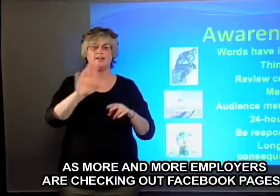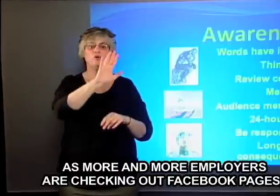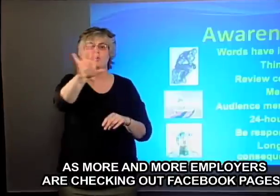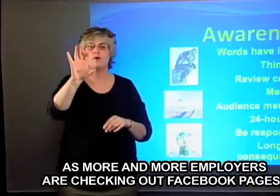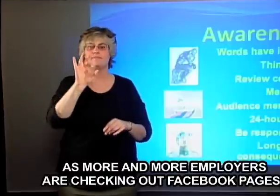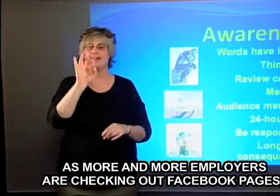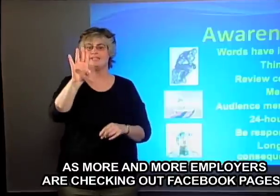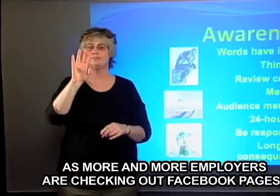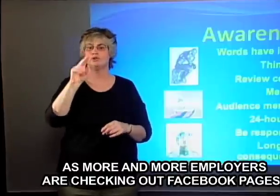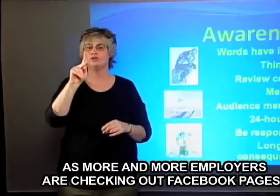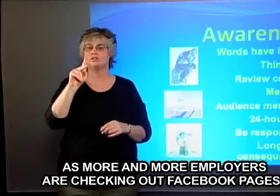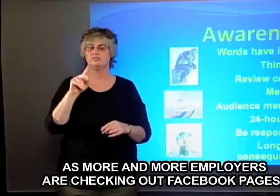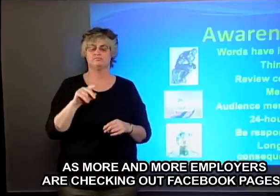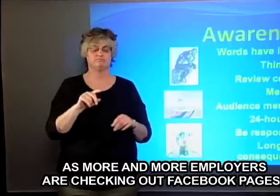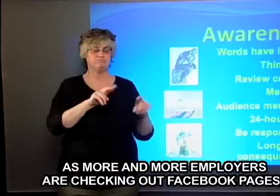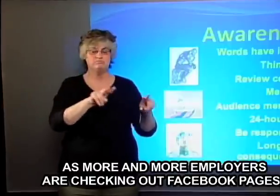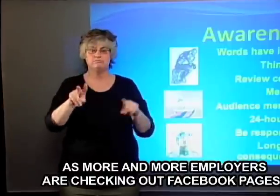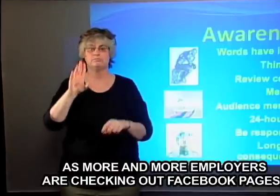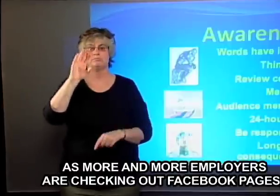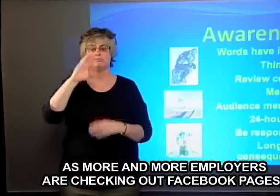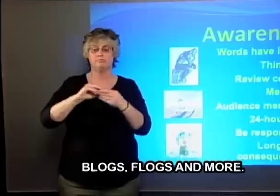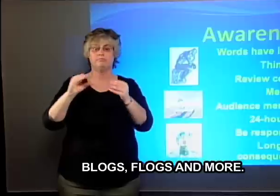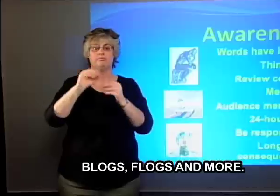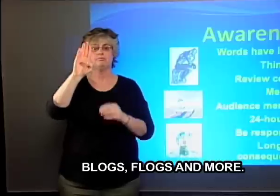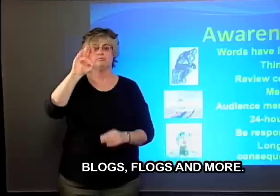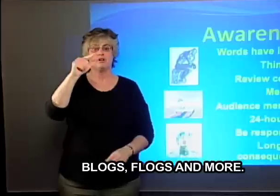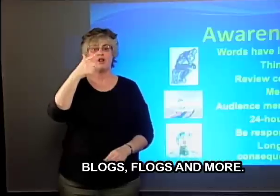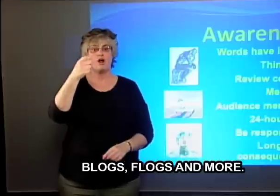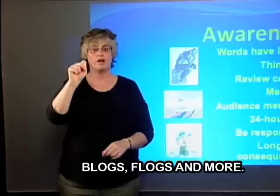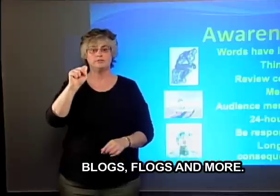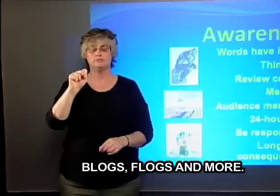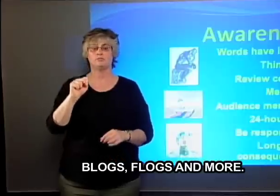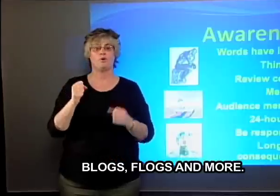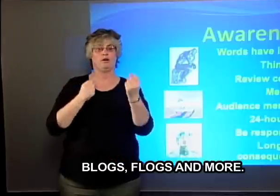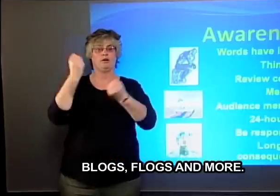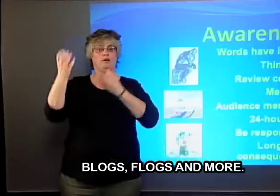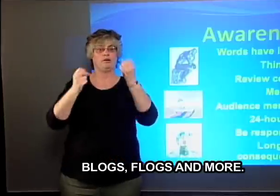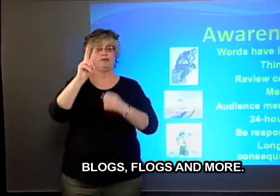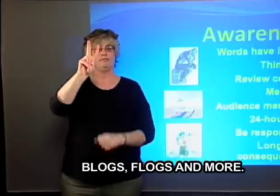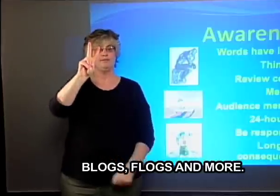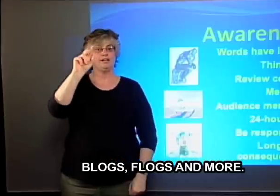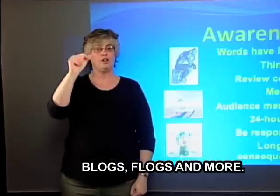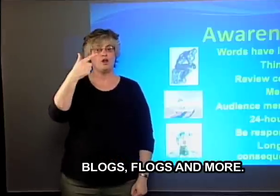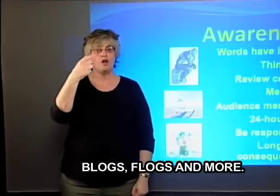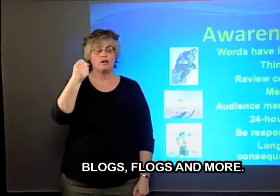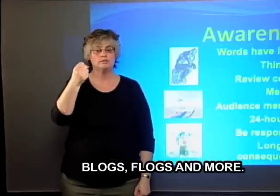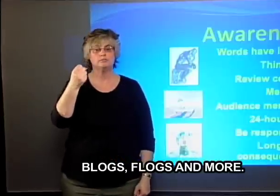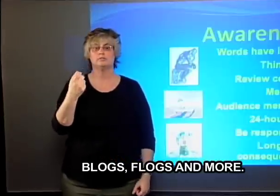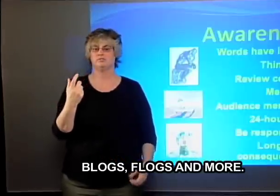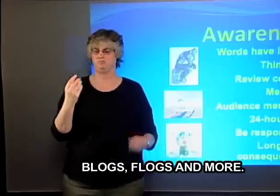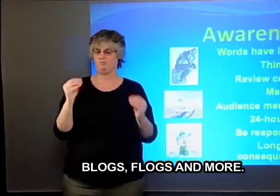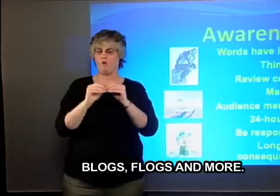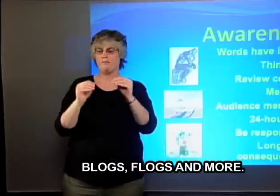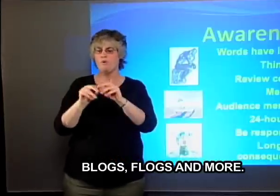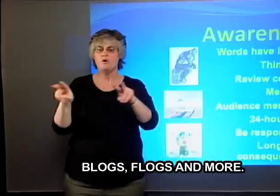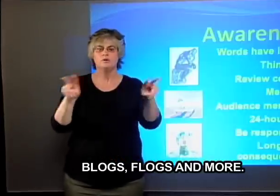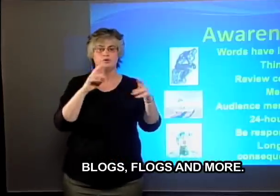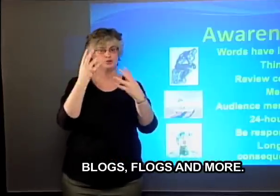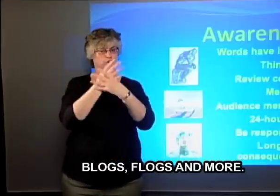out Facebook pages, blogs, vlogs and more.